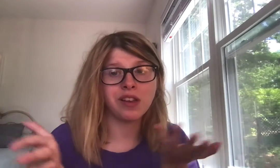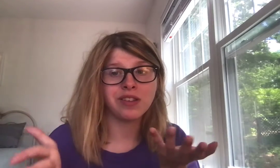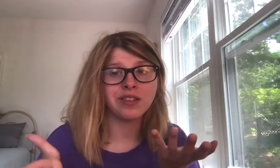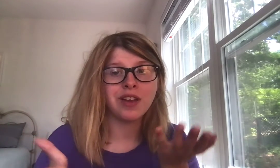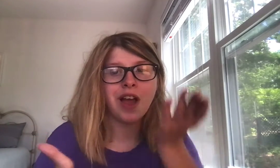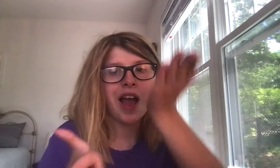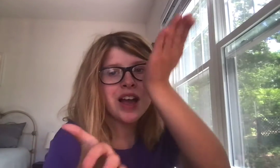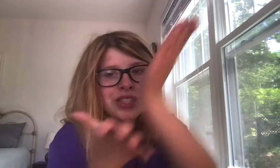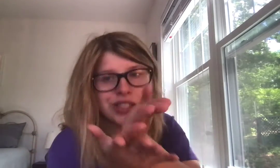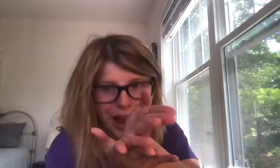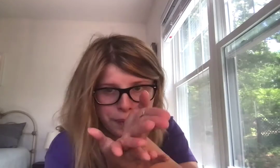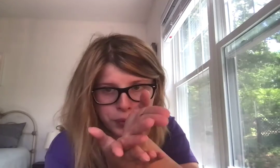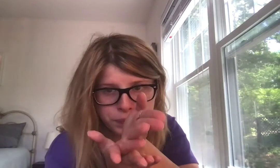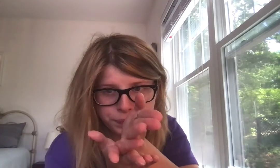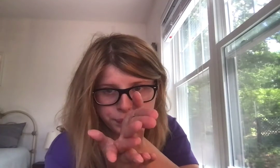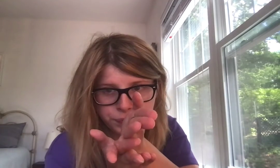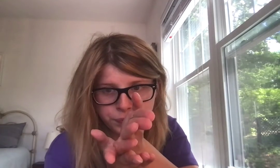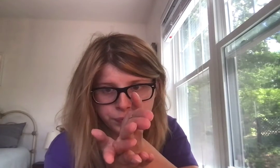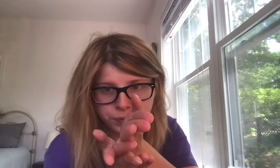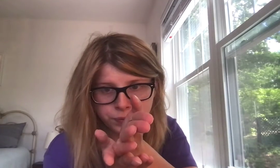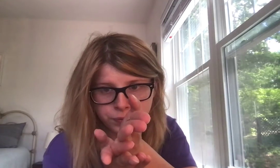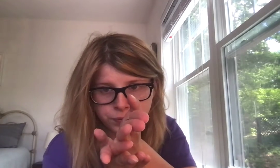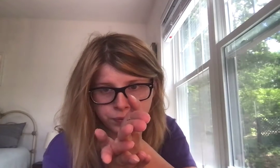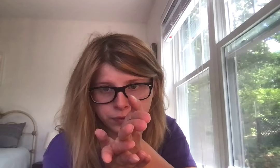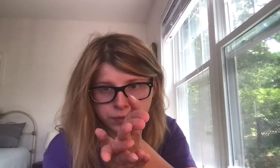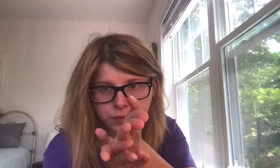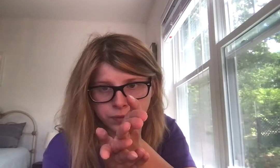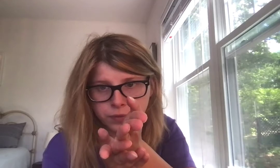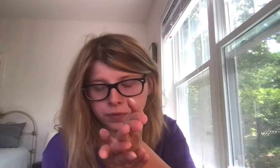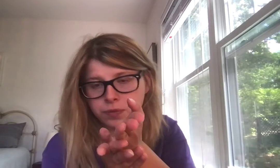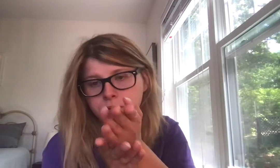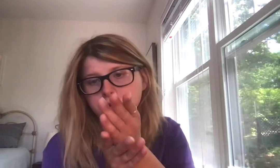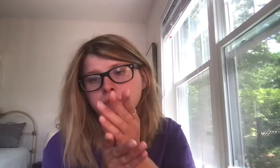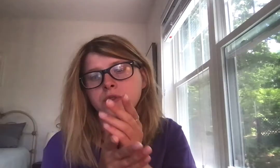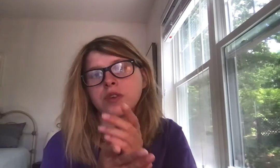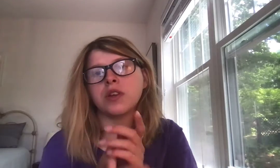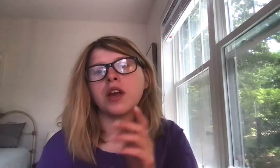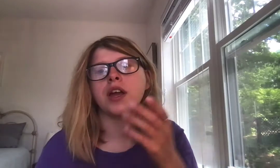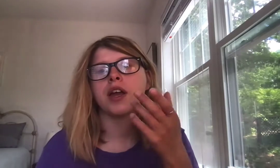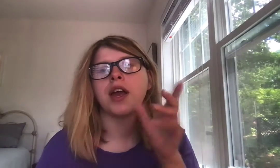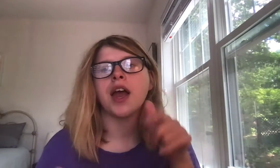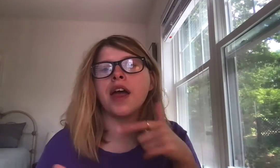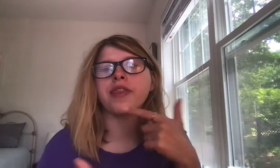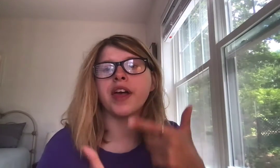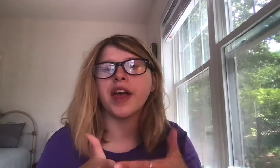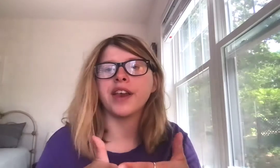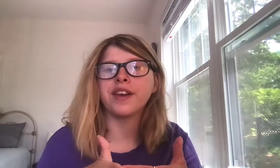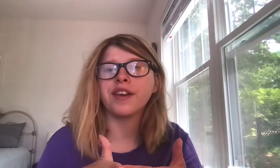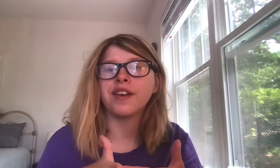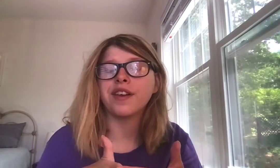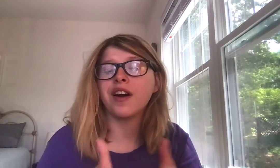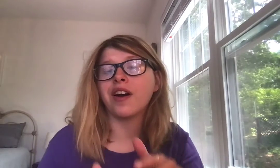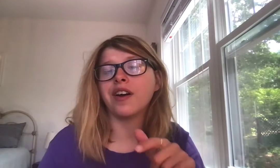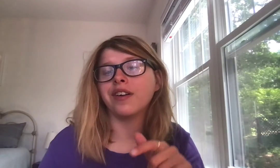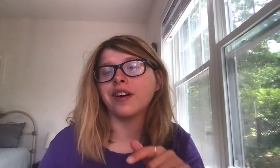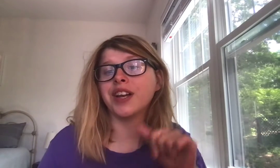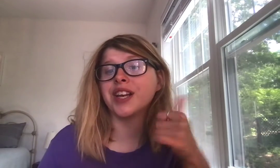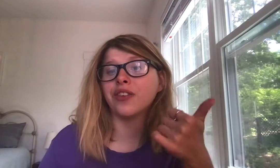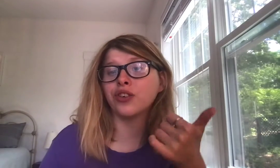and then another